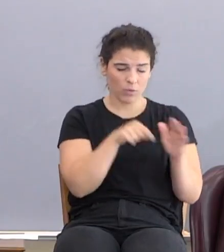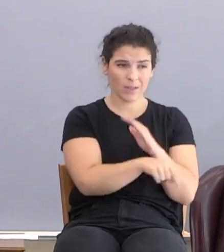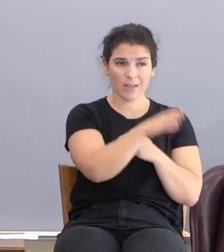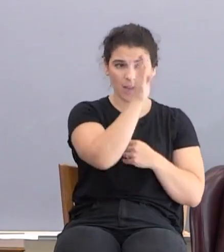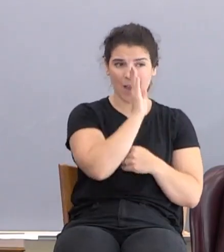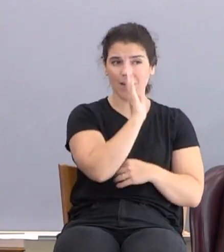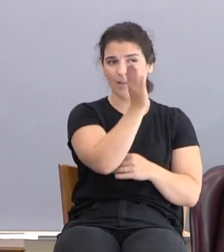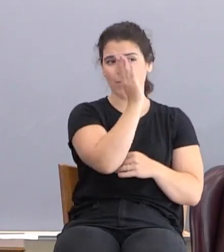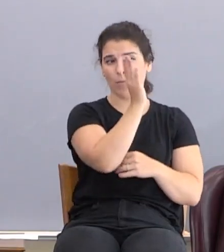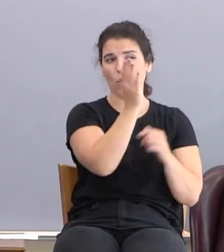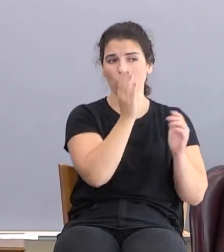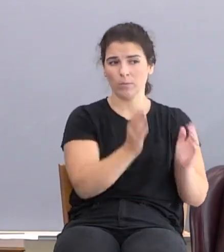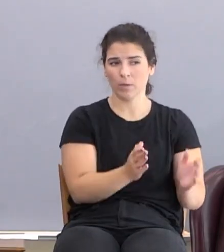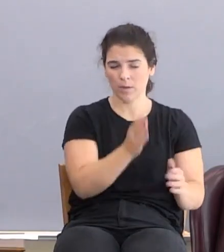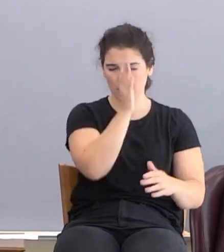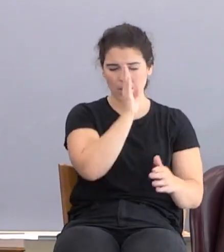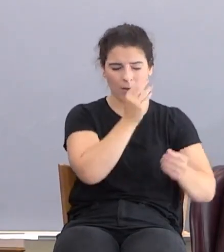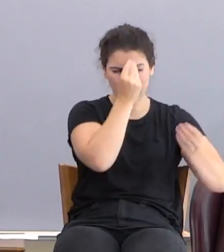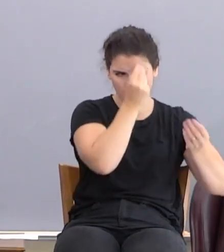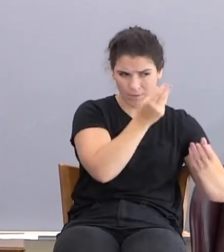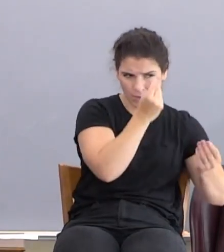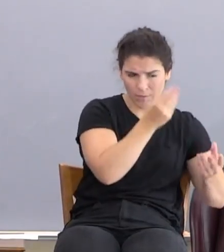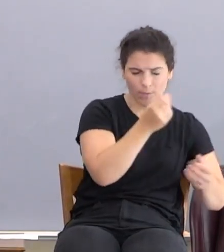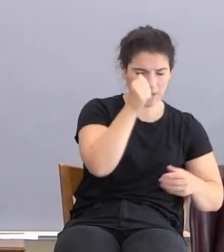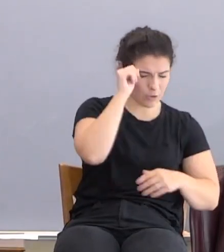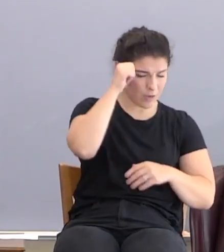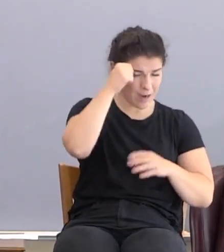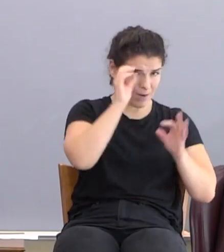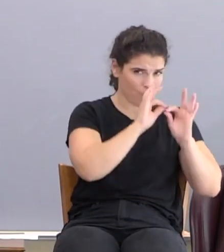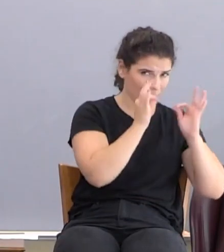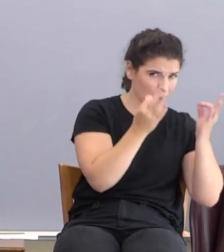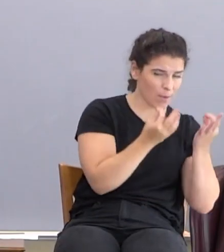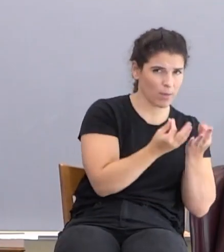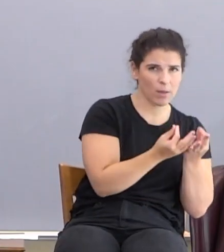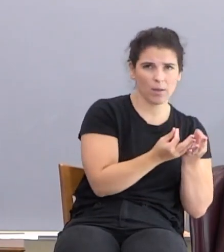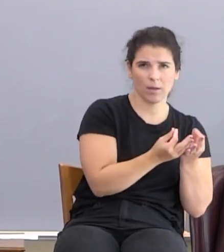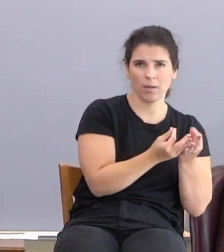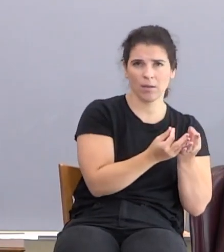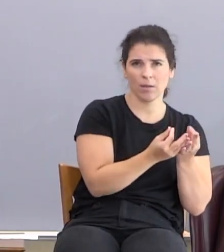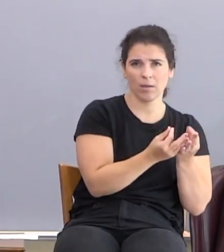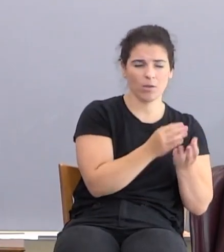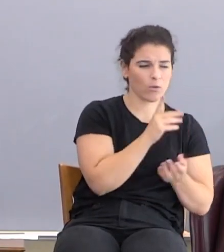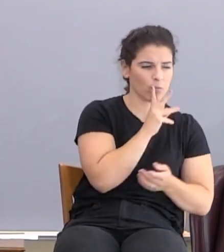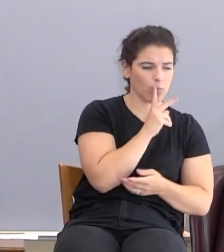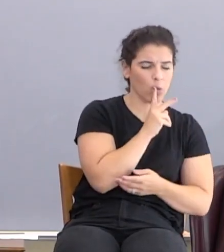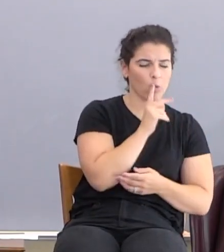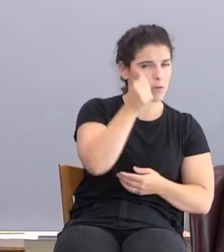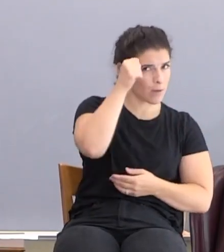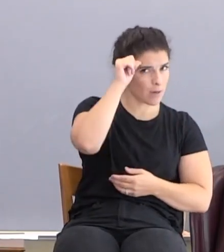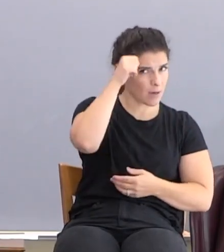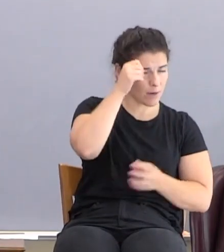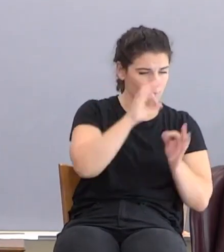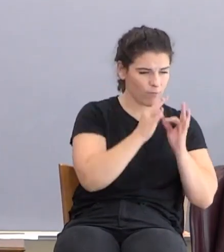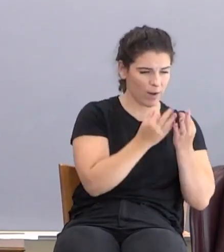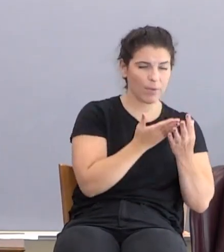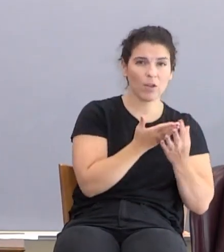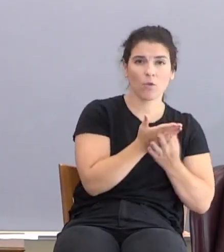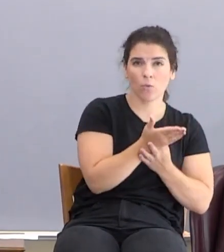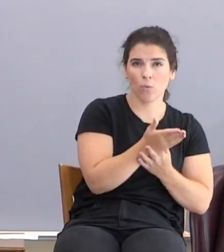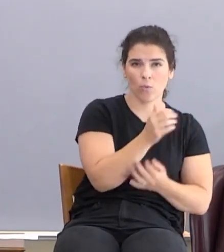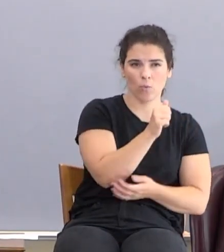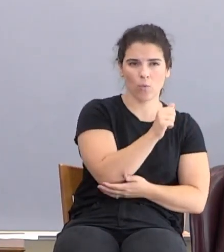God had given some information to Adam's family, spoke to Adam's family through Abel.